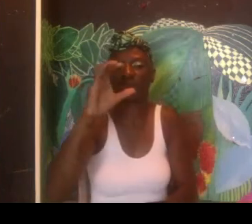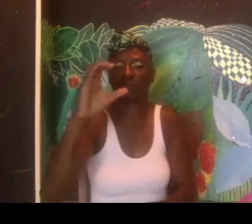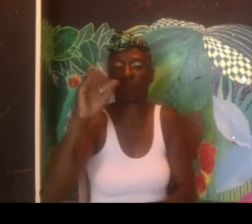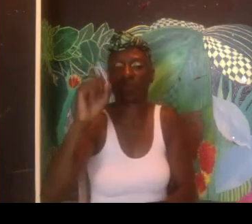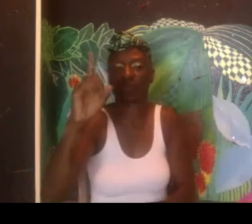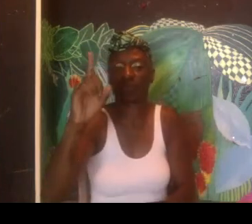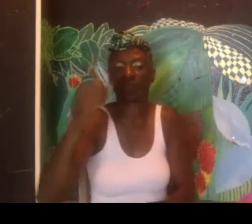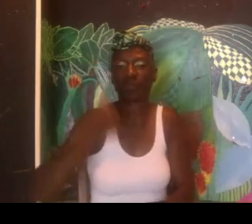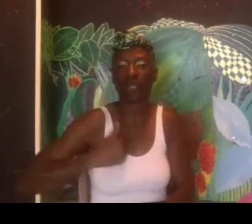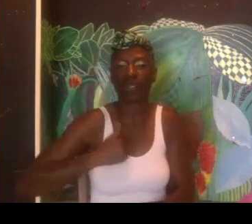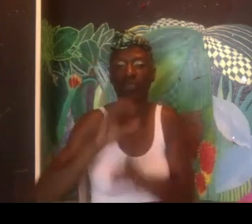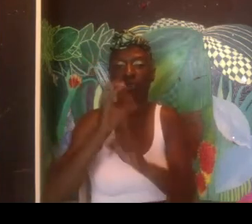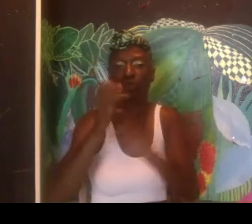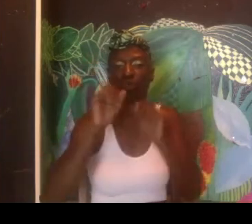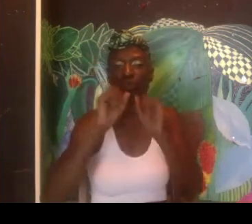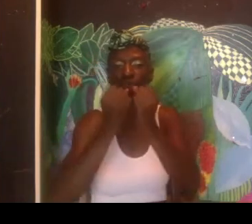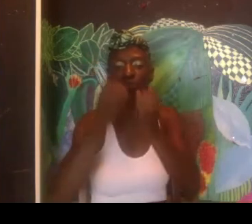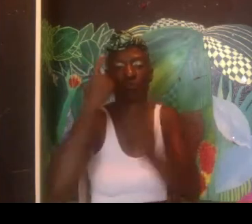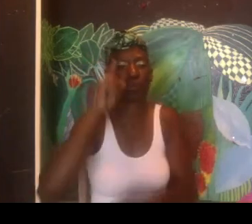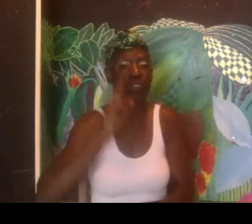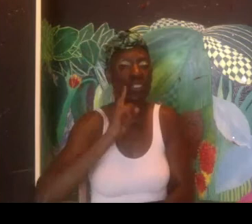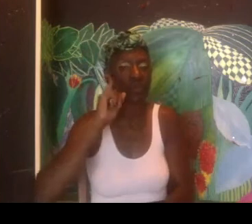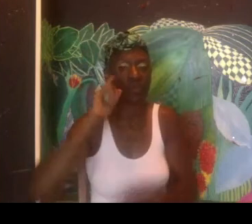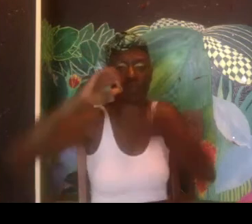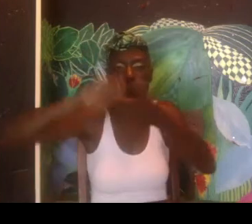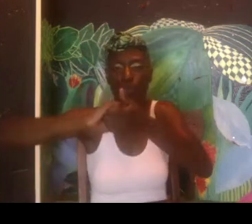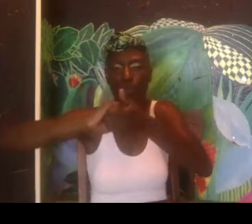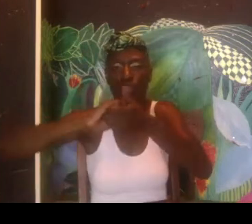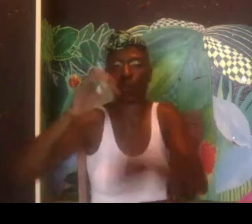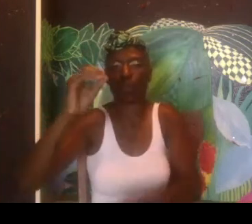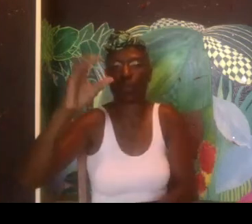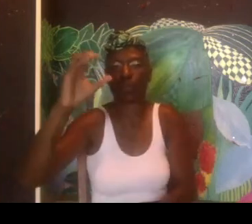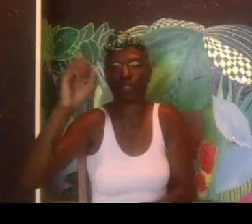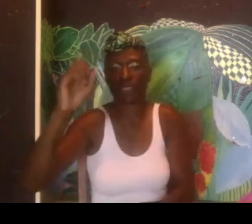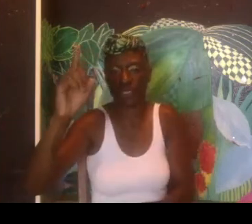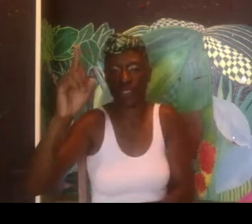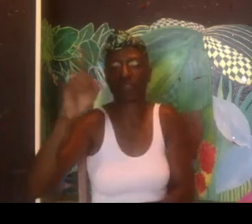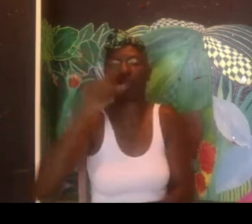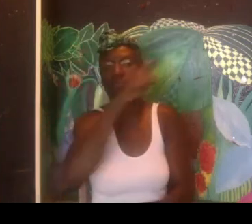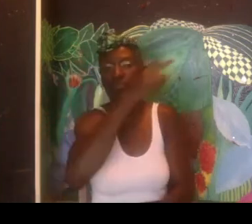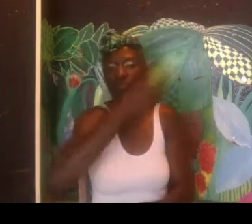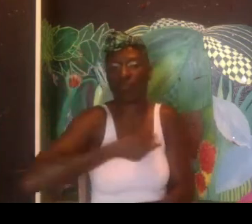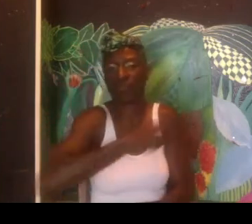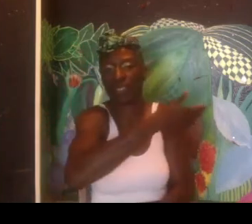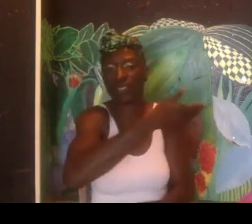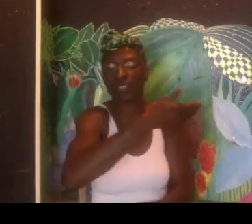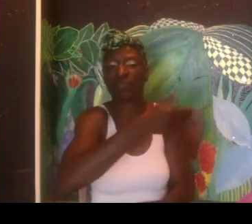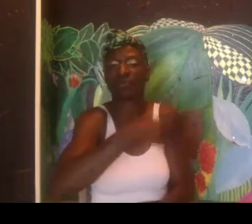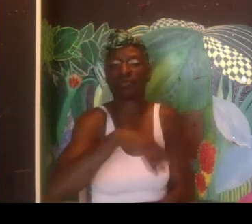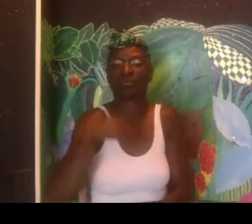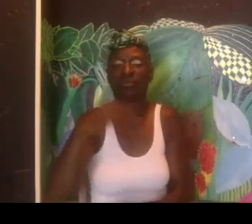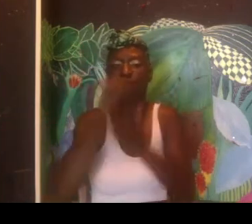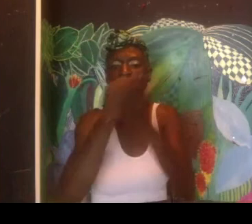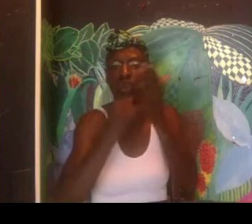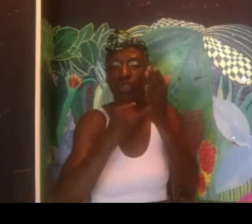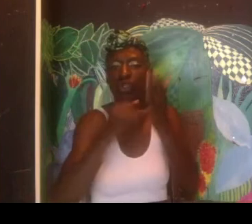what happened one day when I was with CCSD, the Canadian Cultural Society for the Deaf. They had a partnership